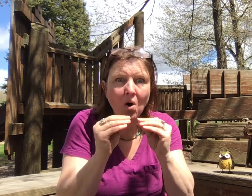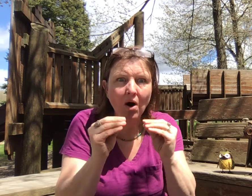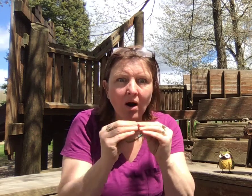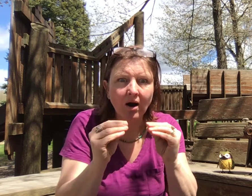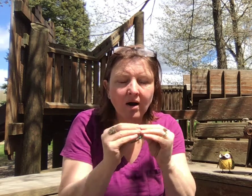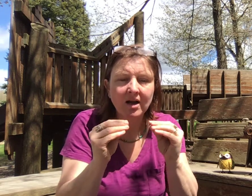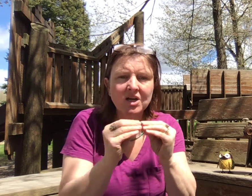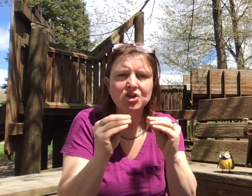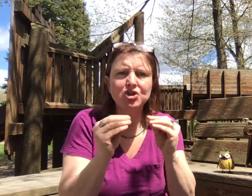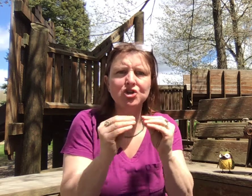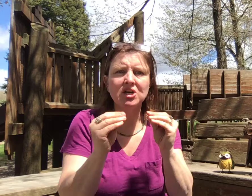she